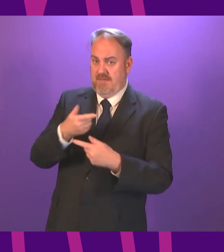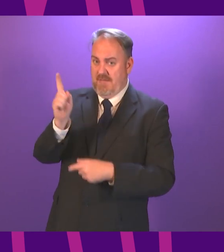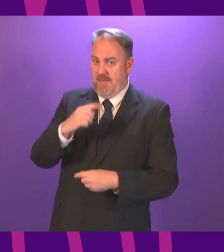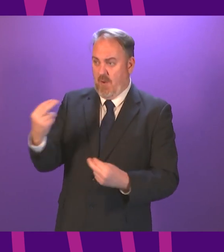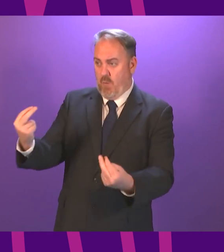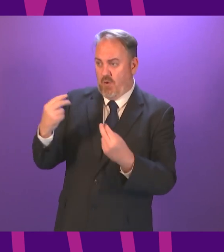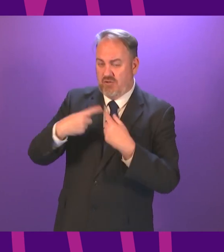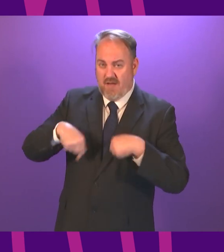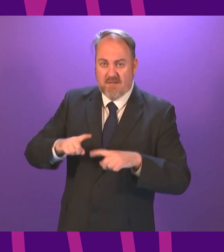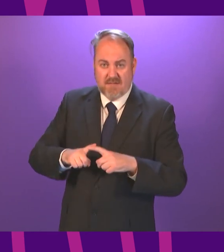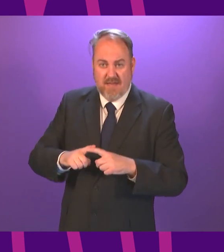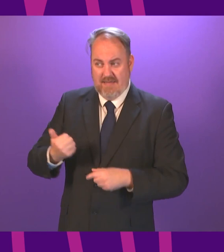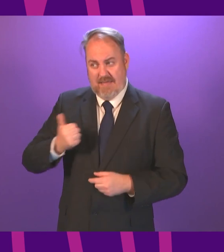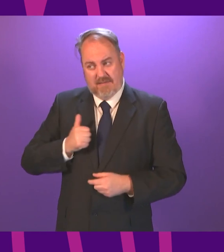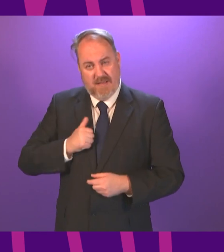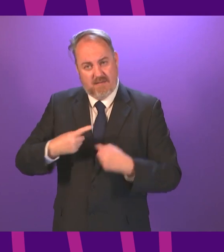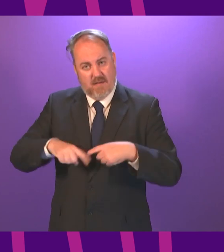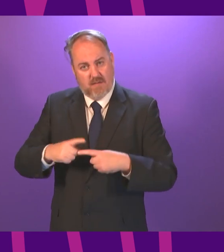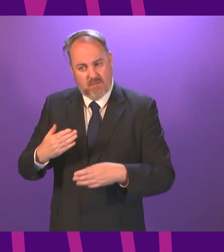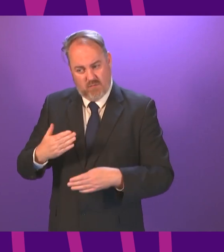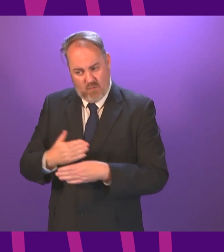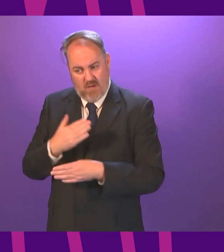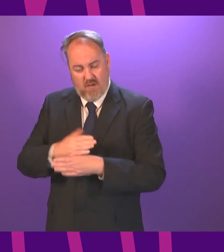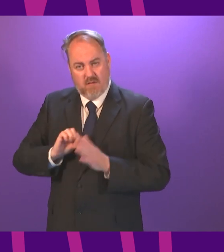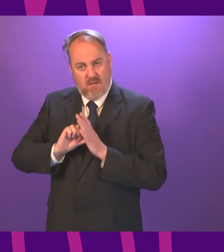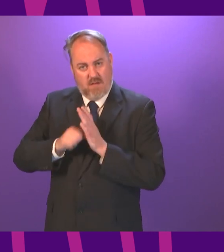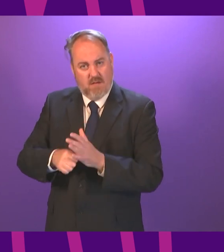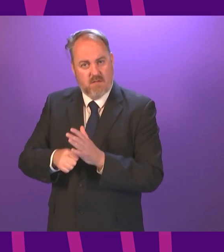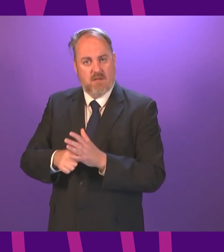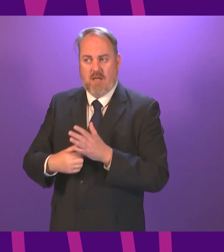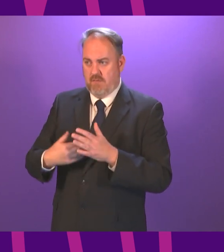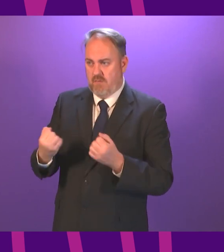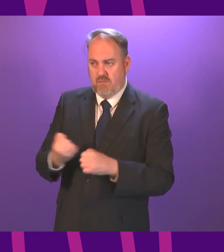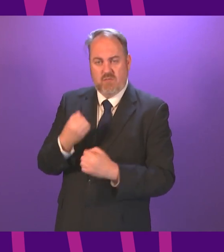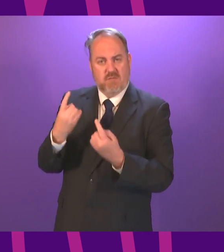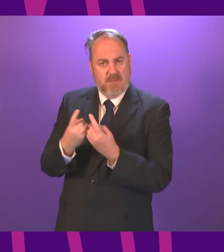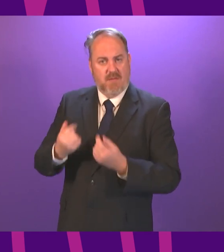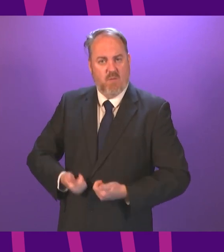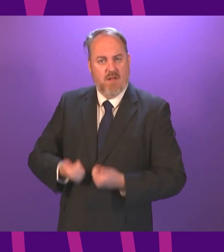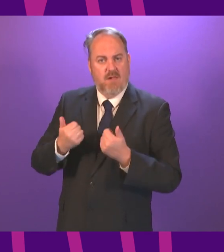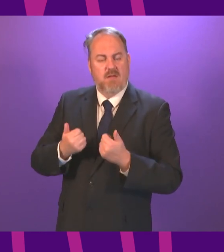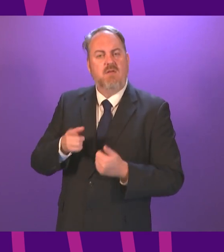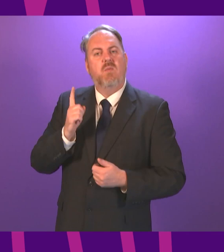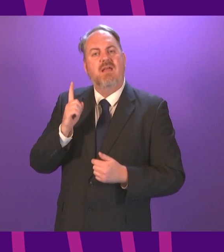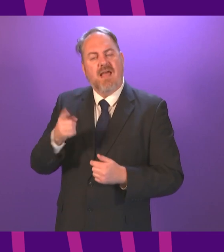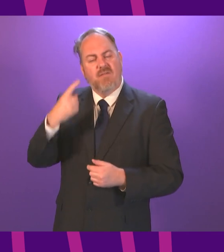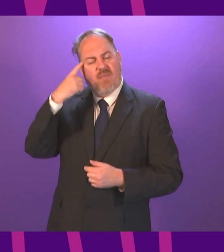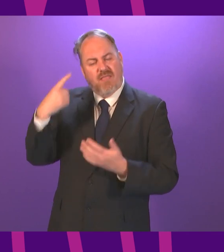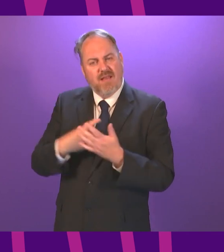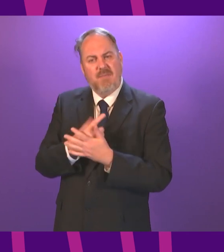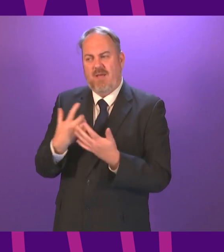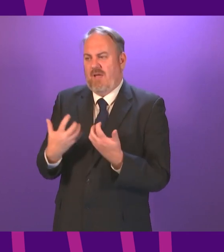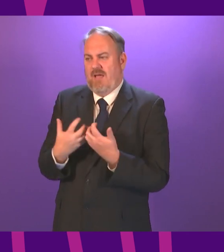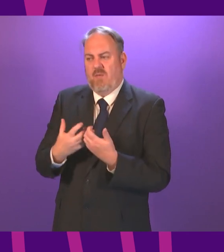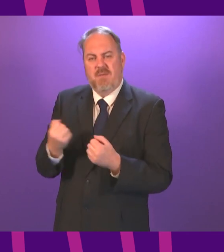expectation. The measure of our success in living up to that expectation will be assessed in how we build consensus, how quickly we